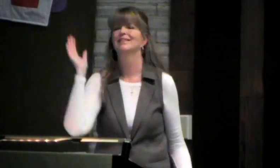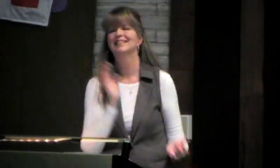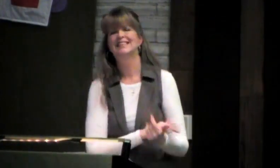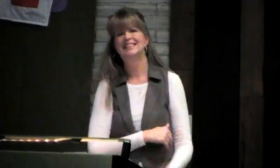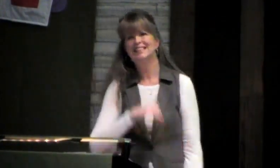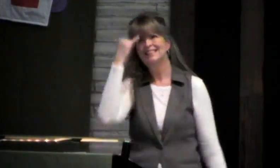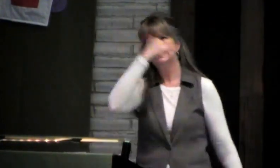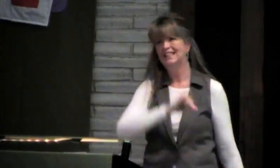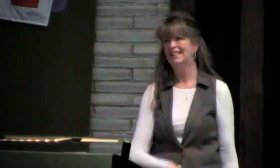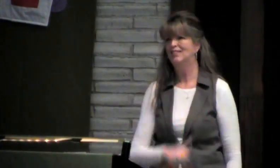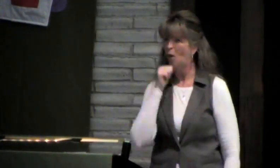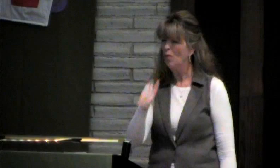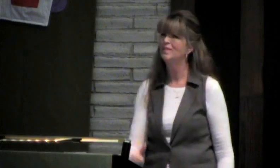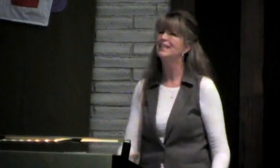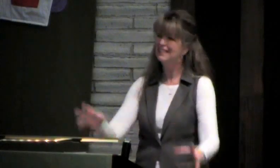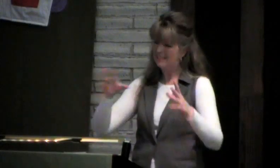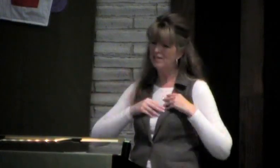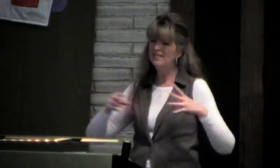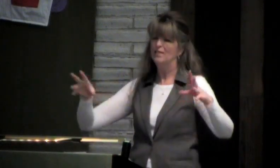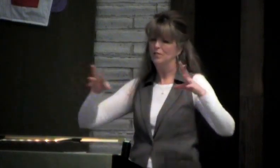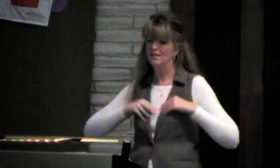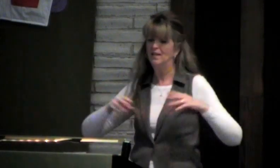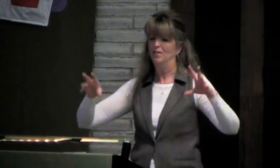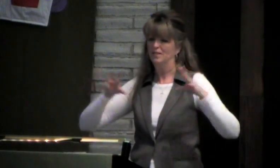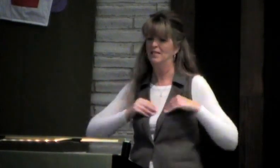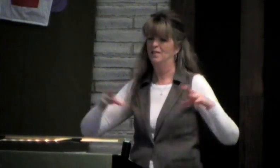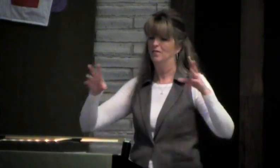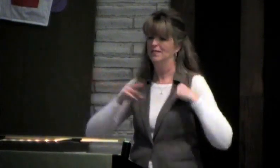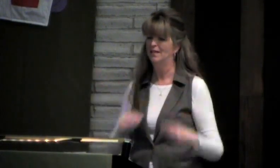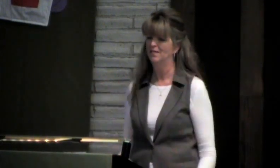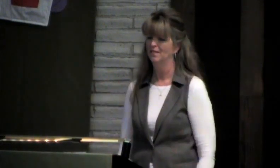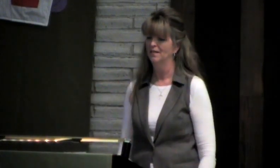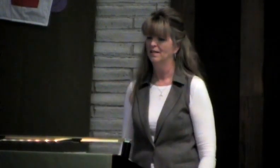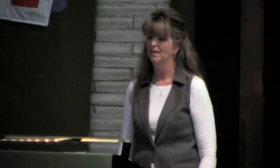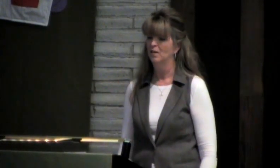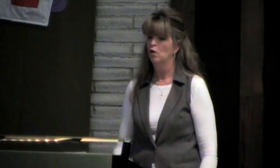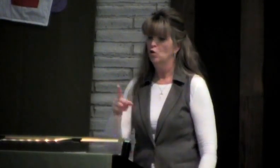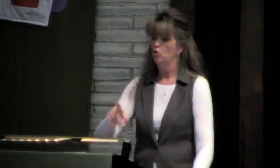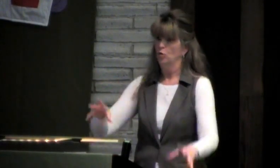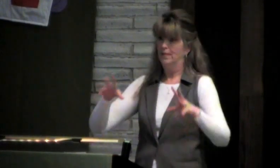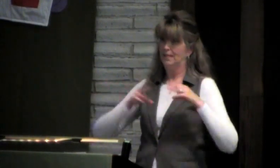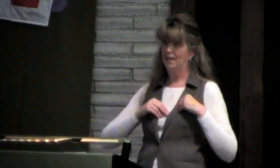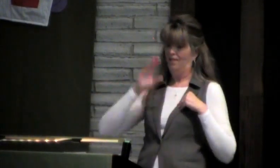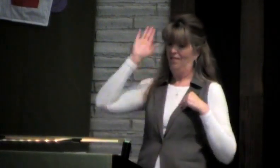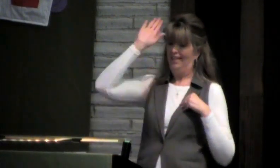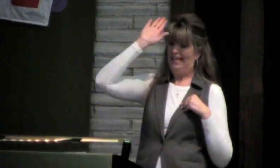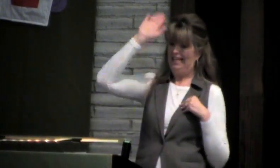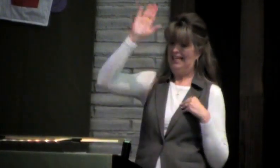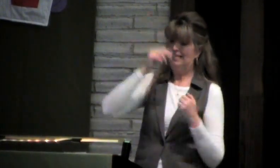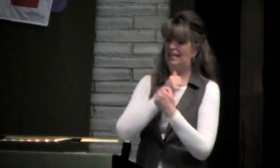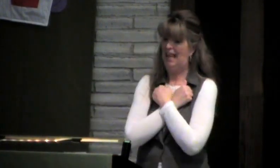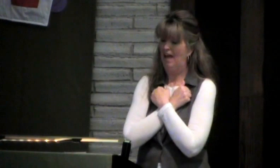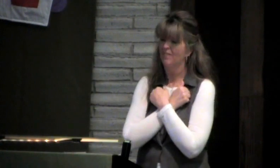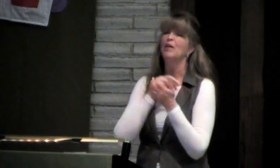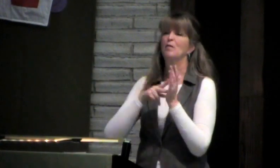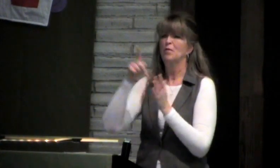thanks God. That can be foolish. So I would encourage you to decide to accept God's love.